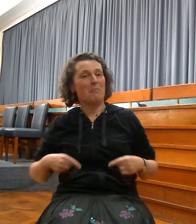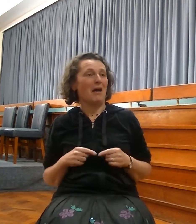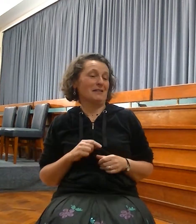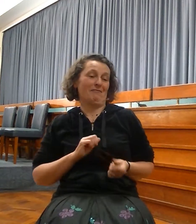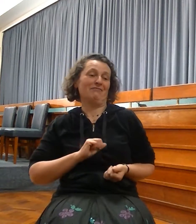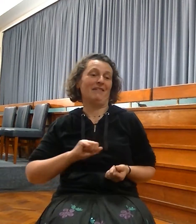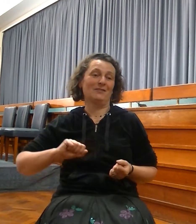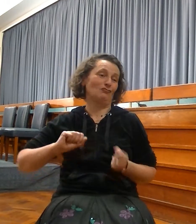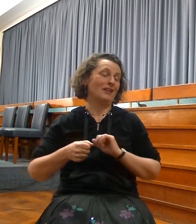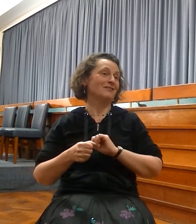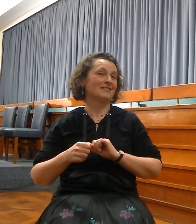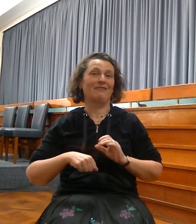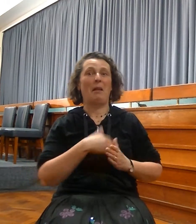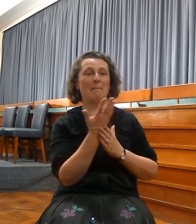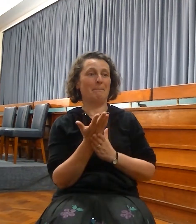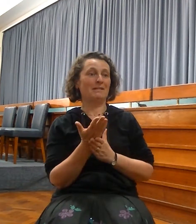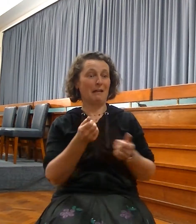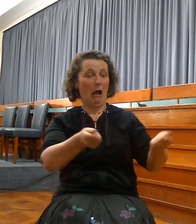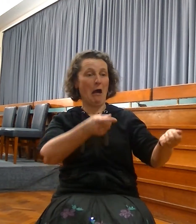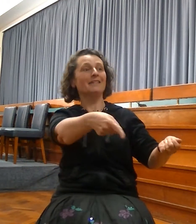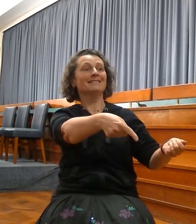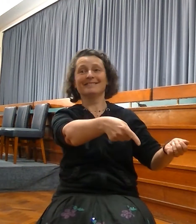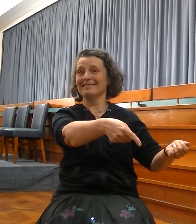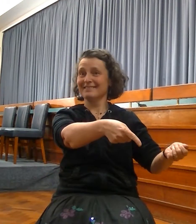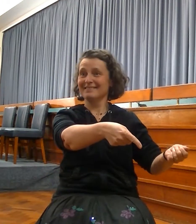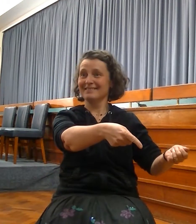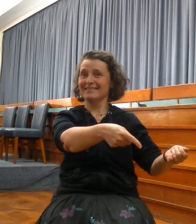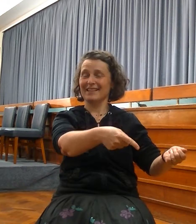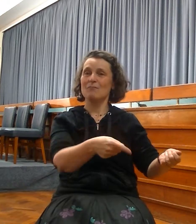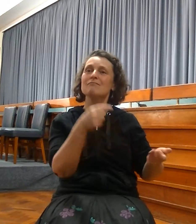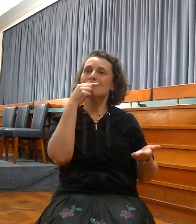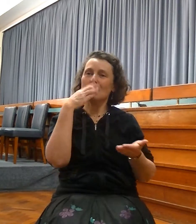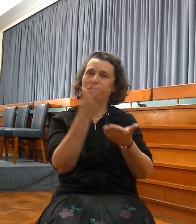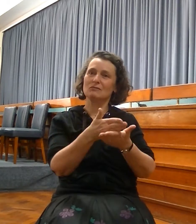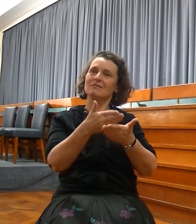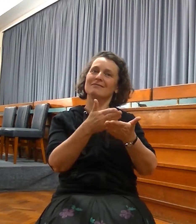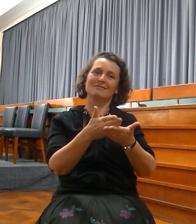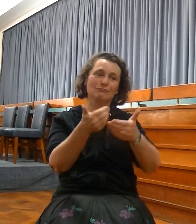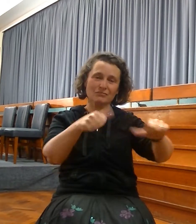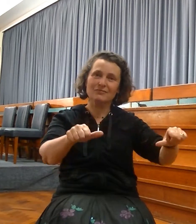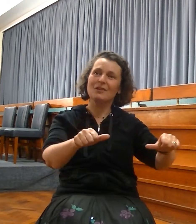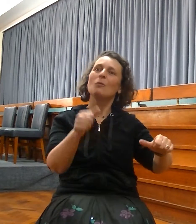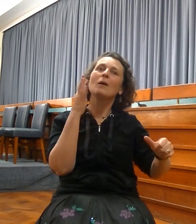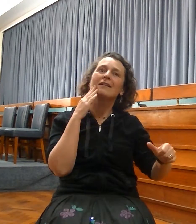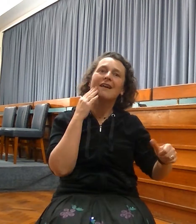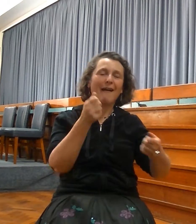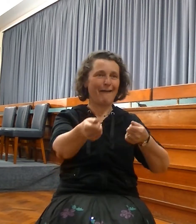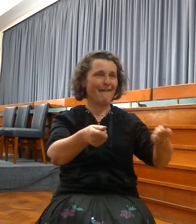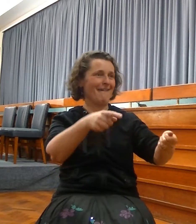car. And it was fulfilled in the era of the motor car. And so it is with Old Testament prophecy. The prophets